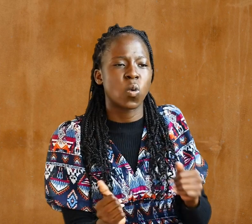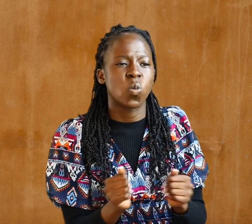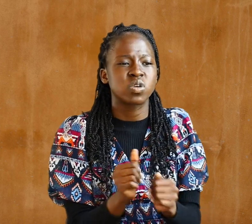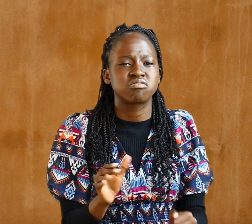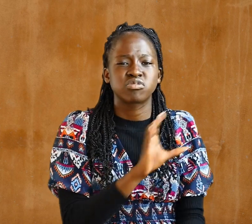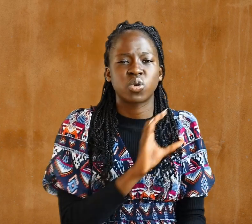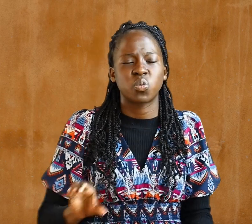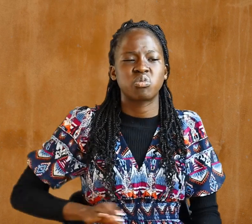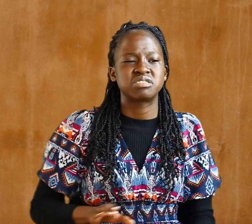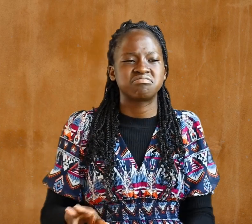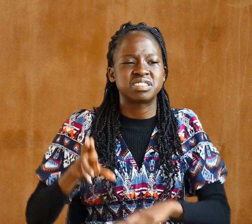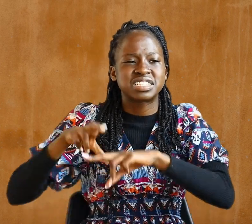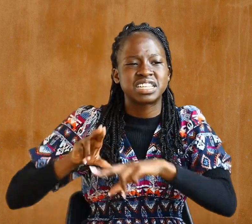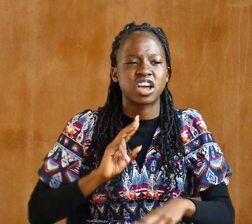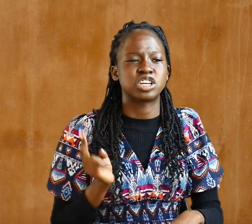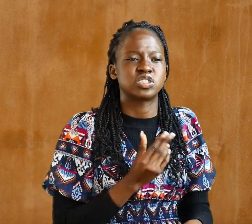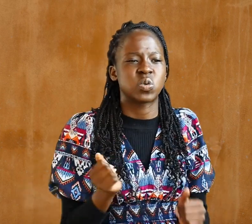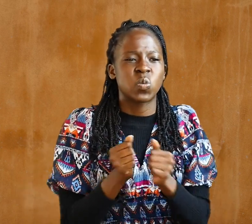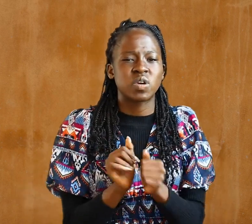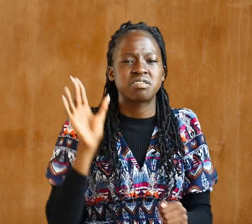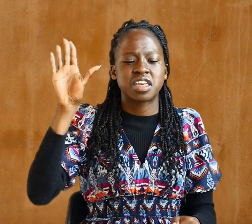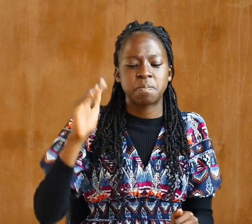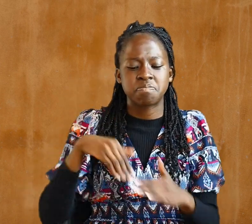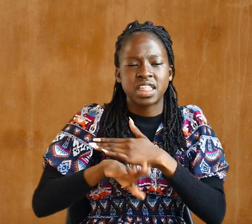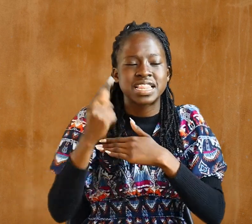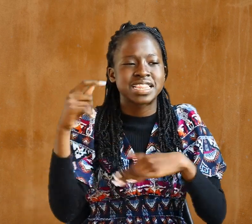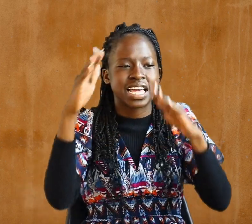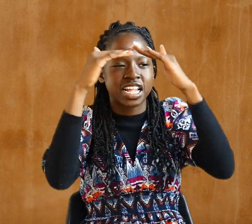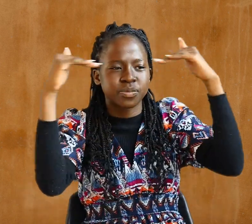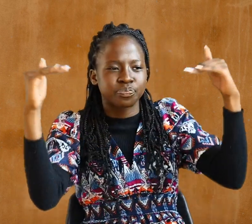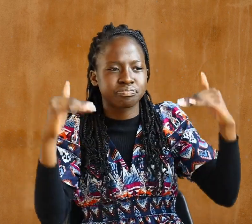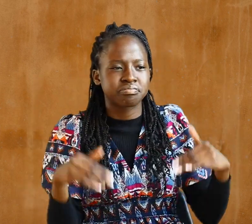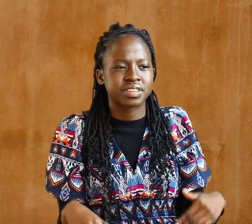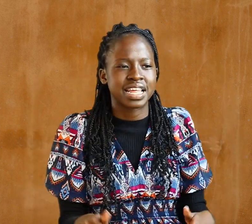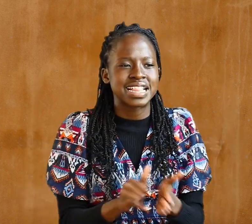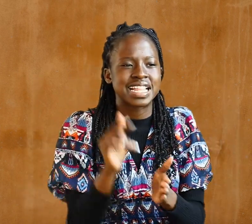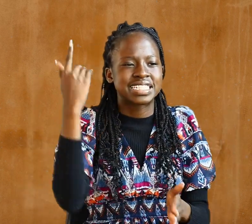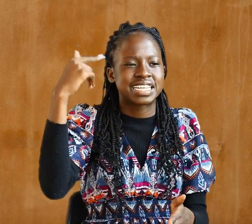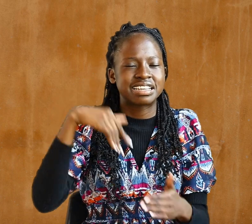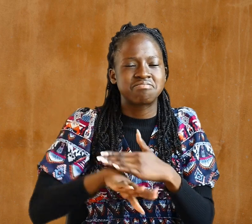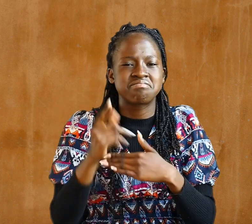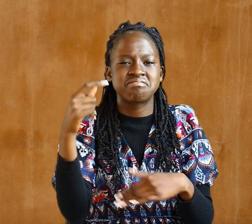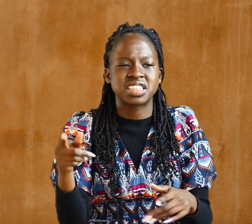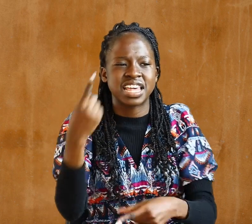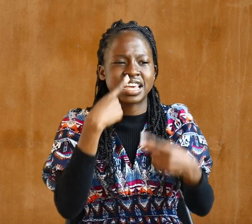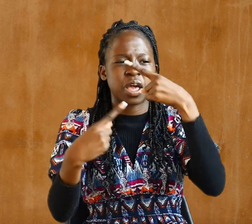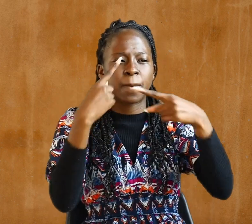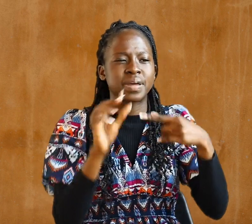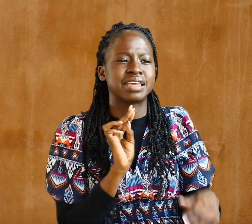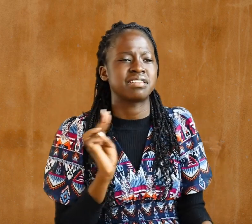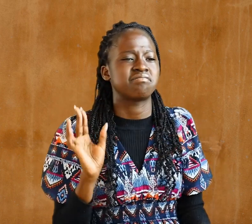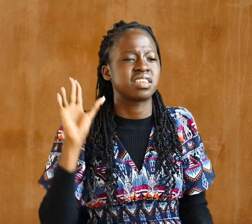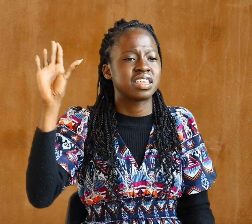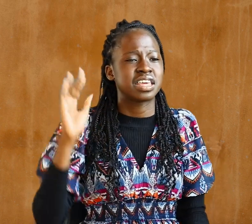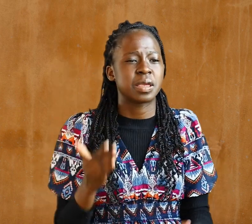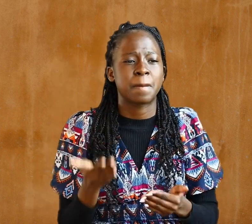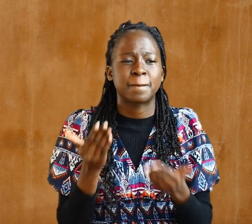in Christ Jesus, in order that in the coming ages he might show the incomparable